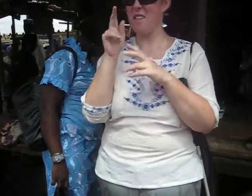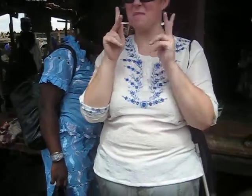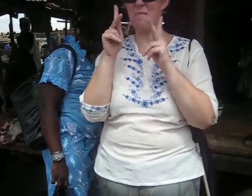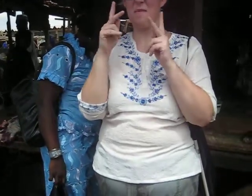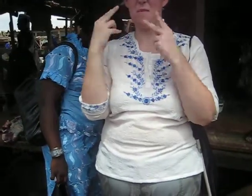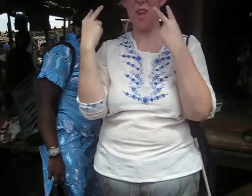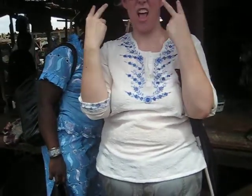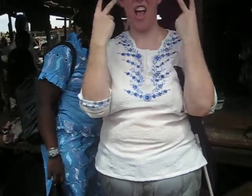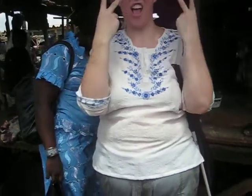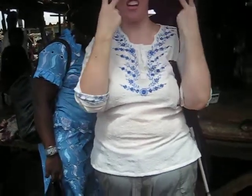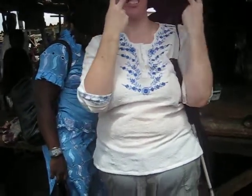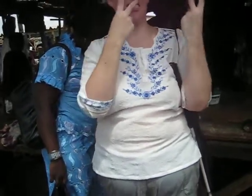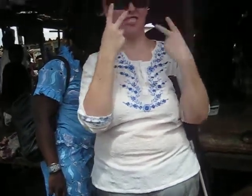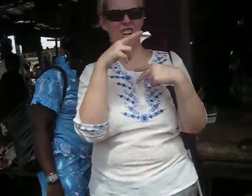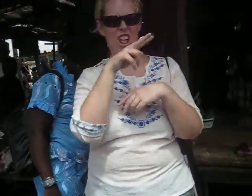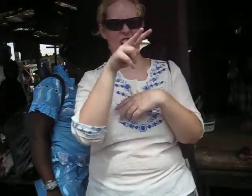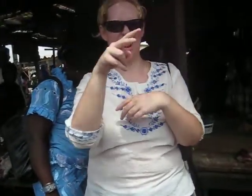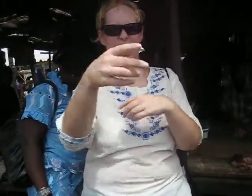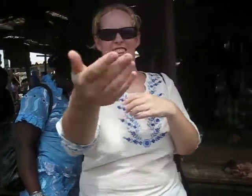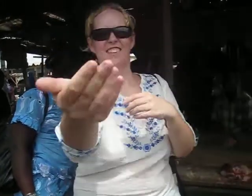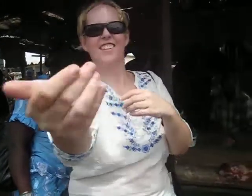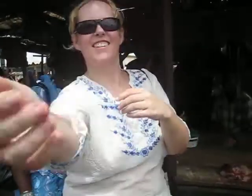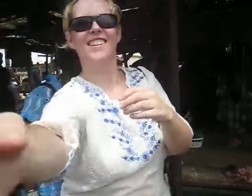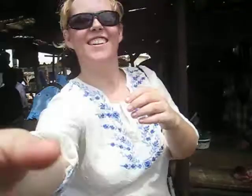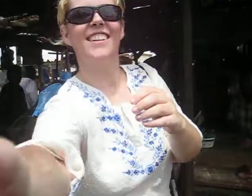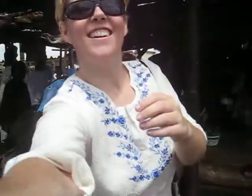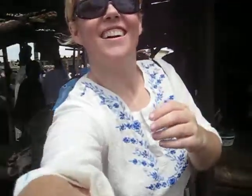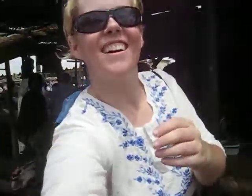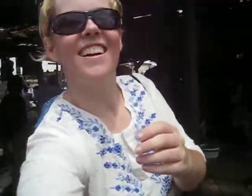What do you think